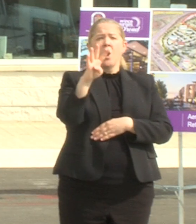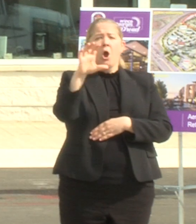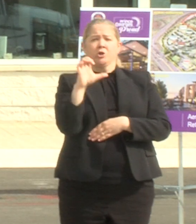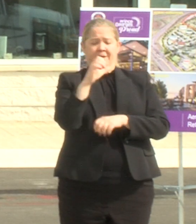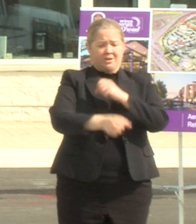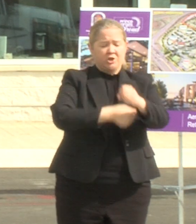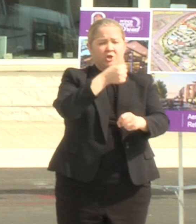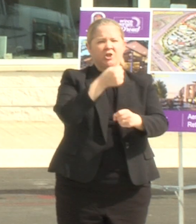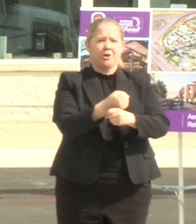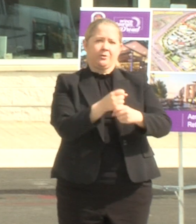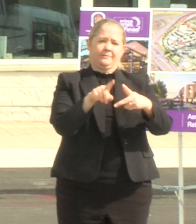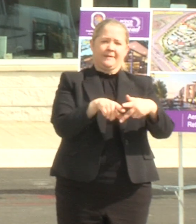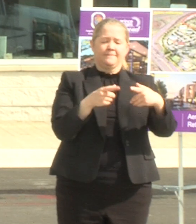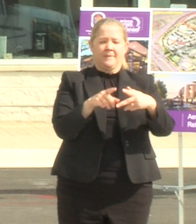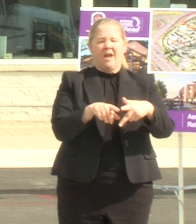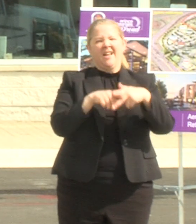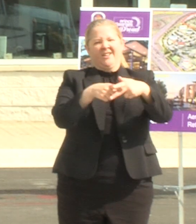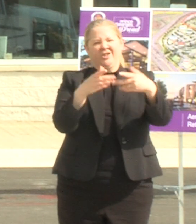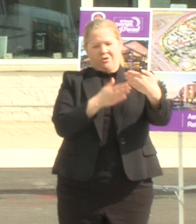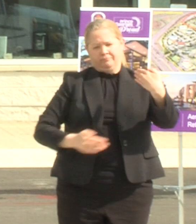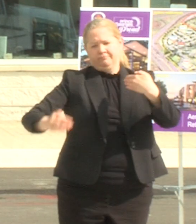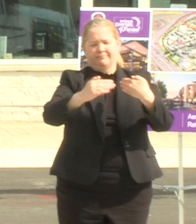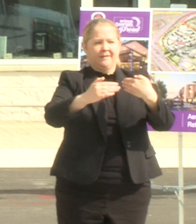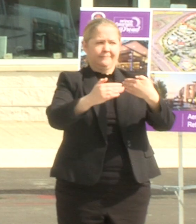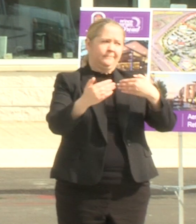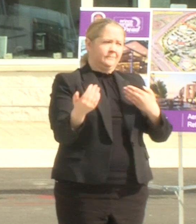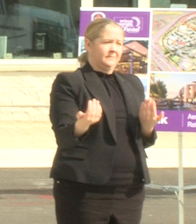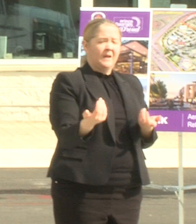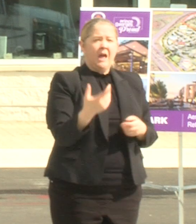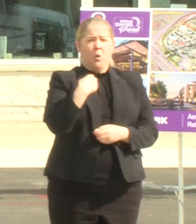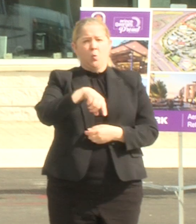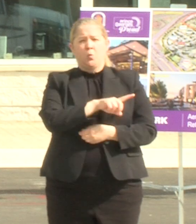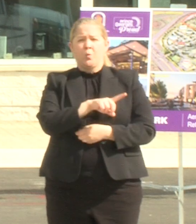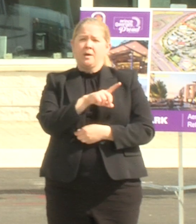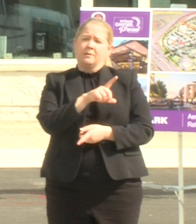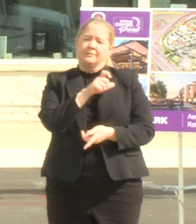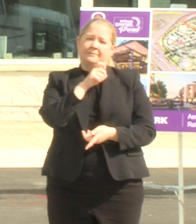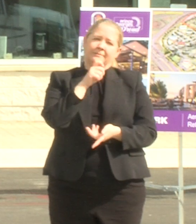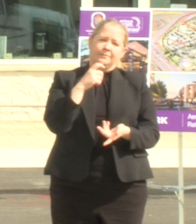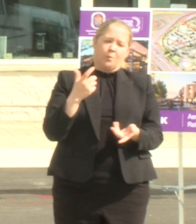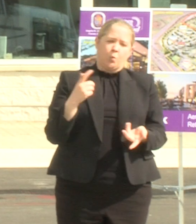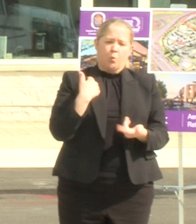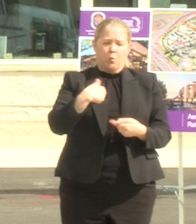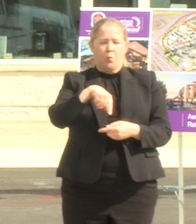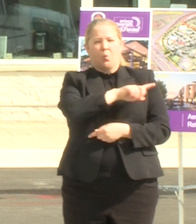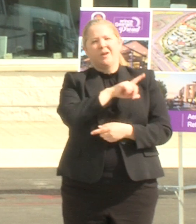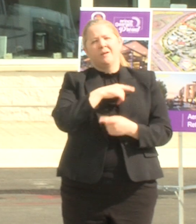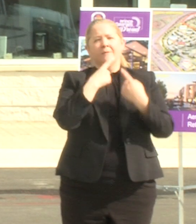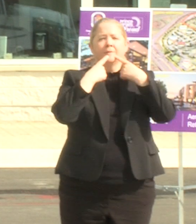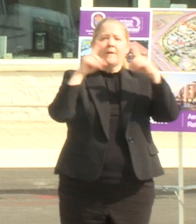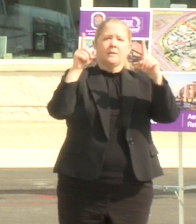start for developers as far as we were concerned uh and we're bringing up not the rear but we're bringing high